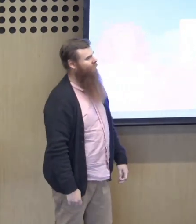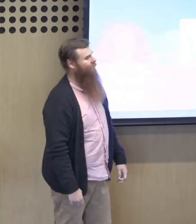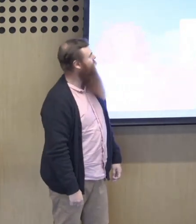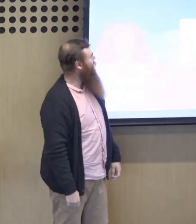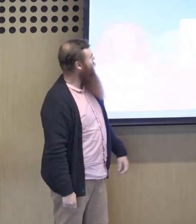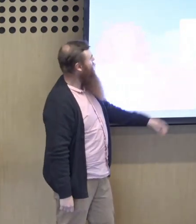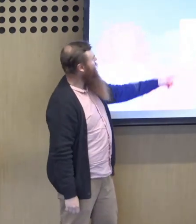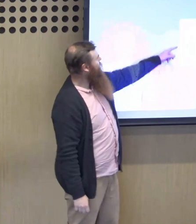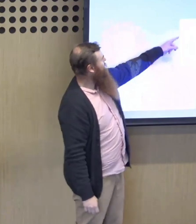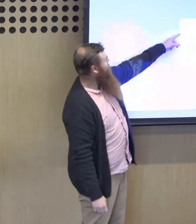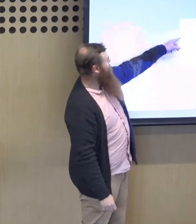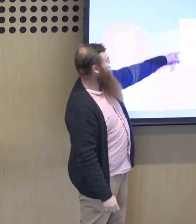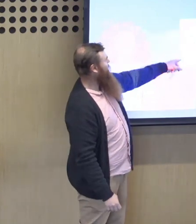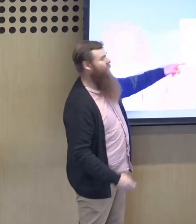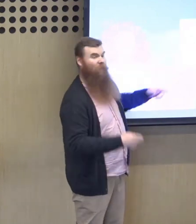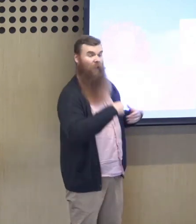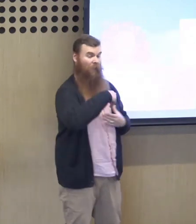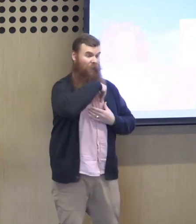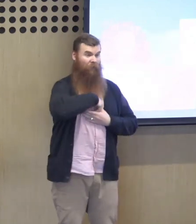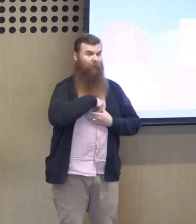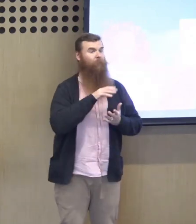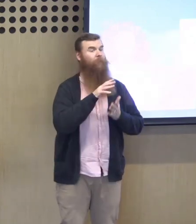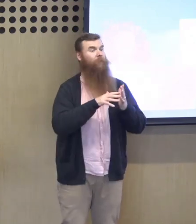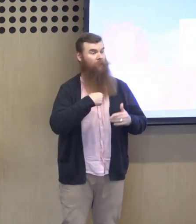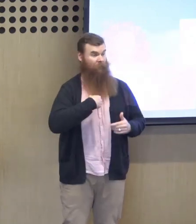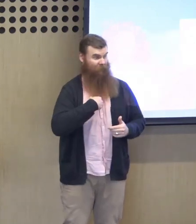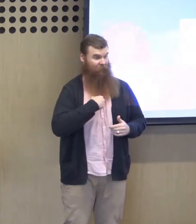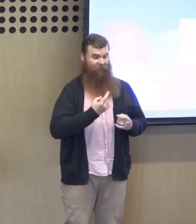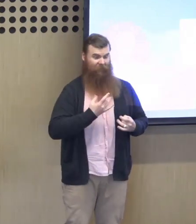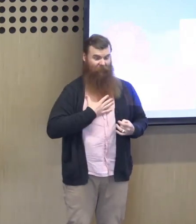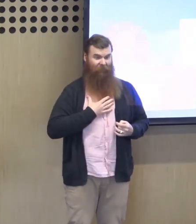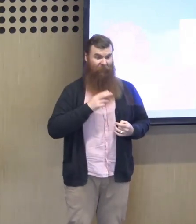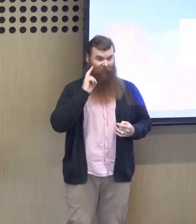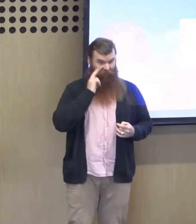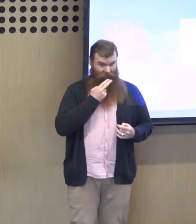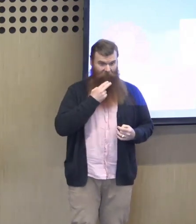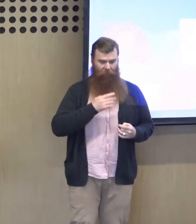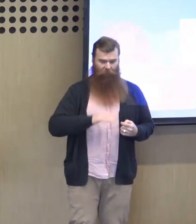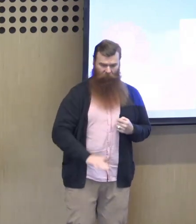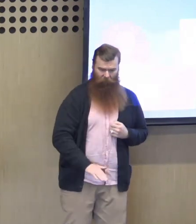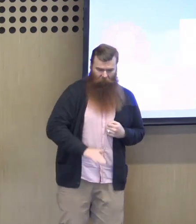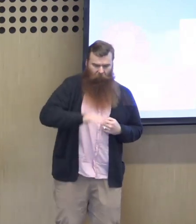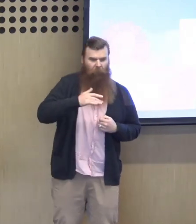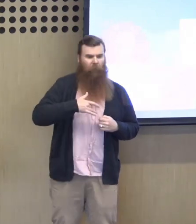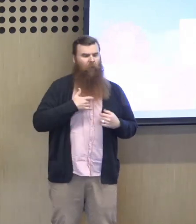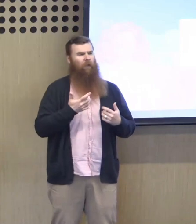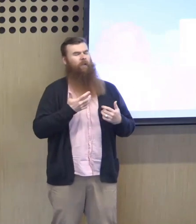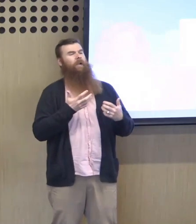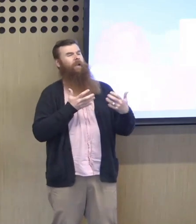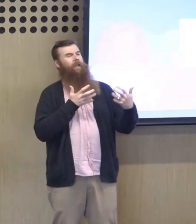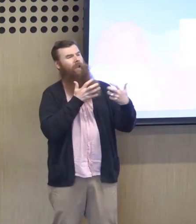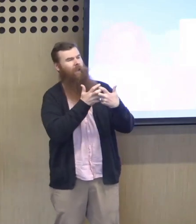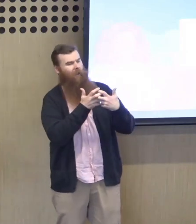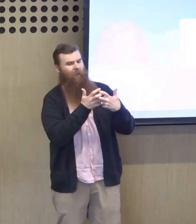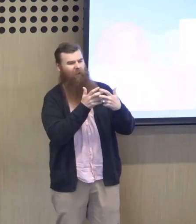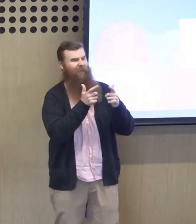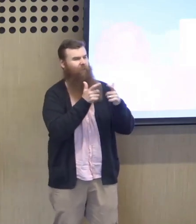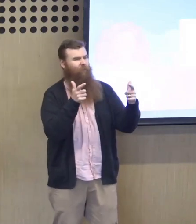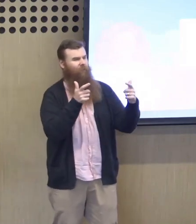treatment or stresses. Intrinsic stresses essentially means me as a deaf person growing up. And I feel that